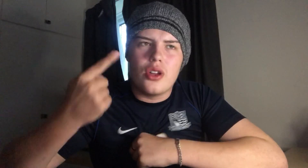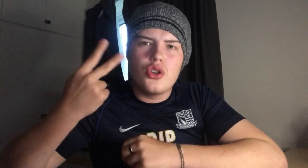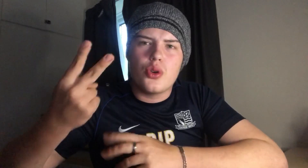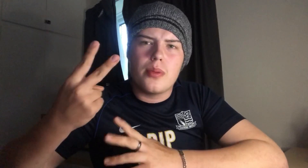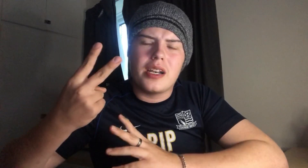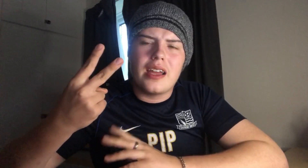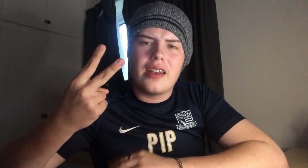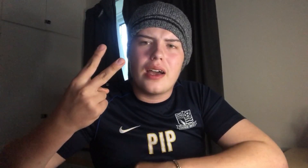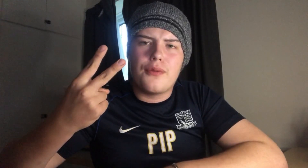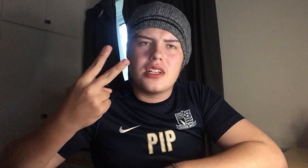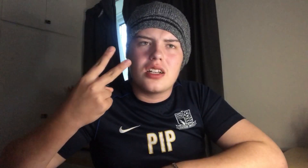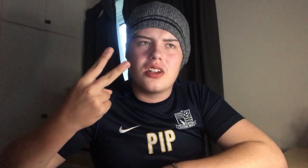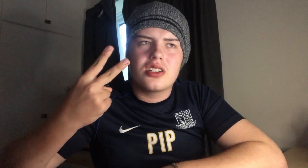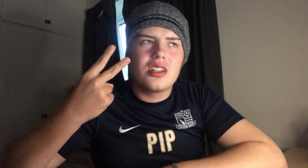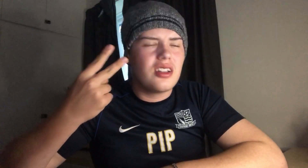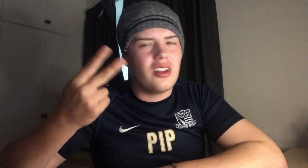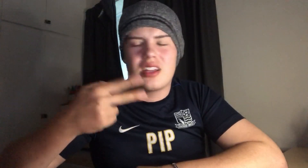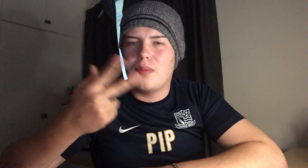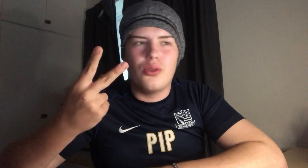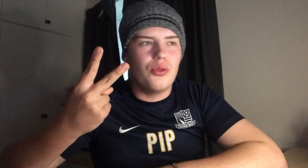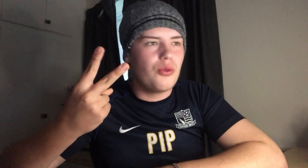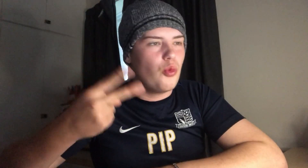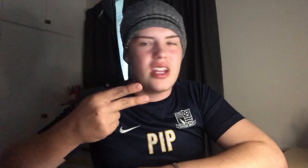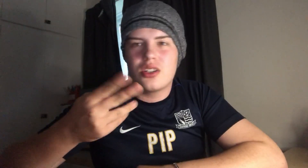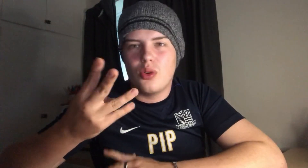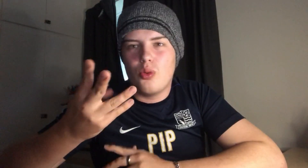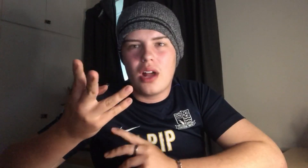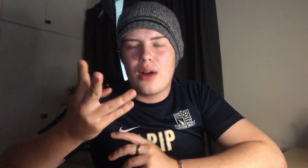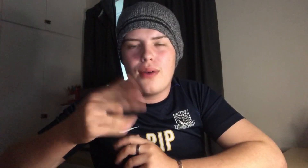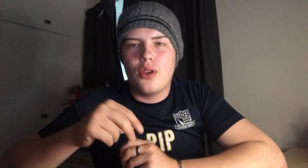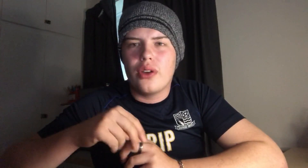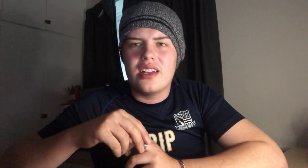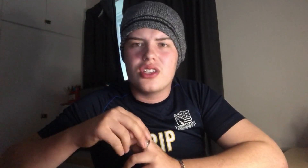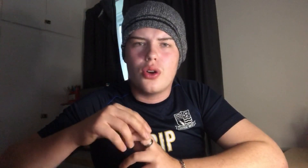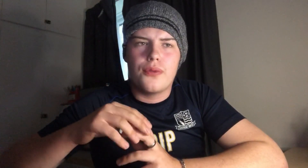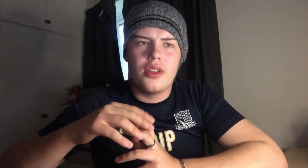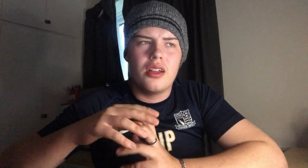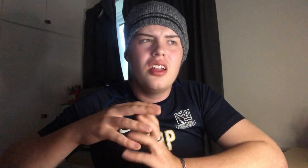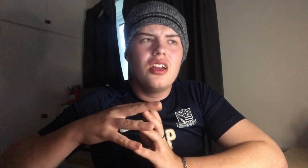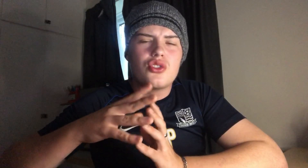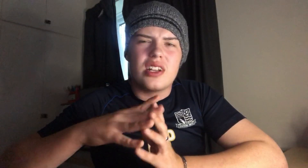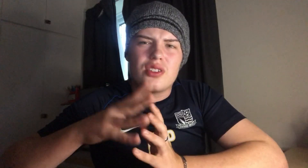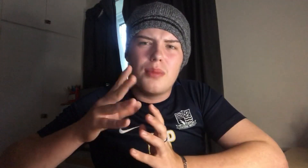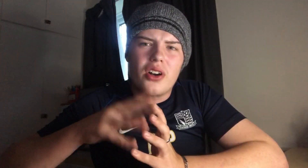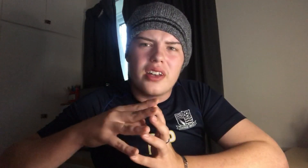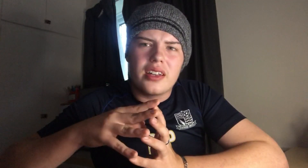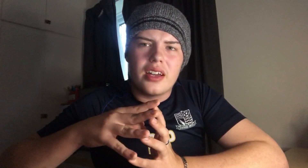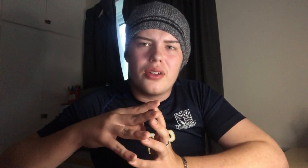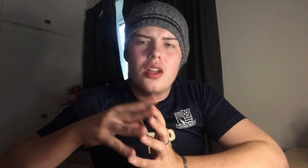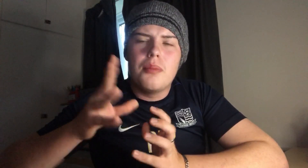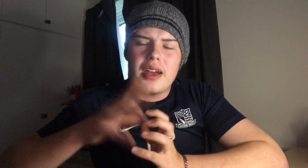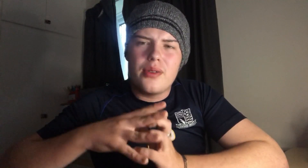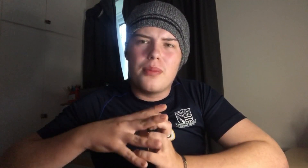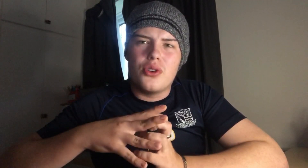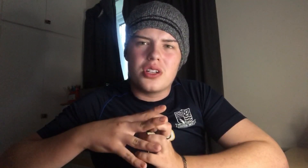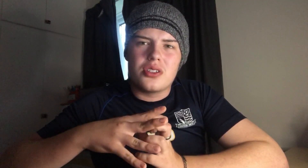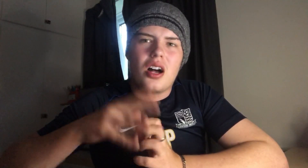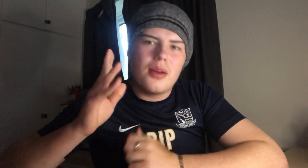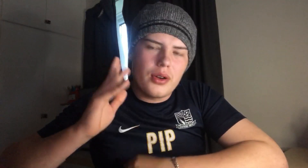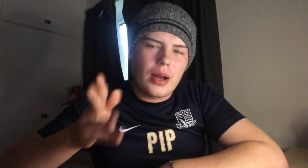in? Who should we be letting out for these last couple weeks or however long it is of the transfer market to go? But anyway, boys and girls, I'm going